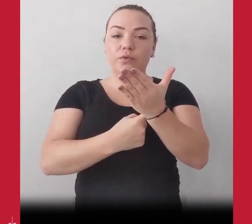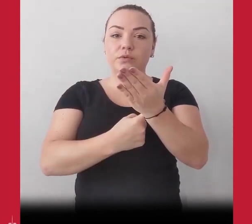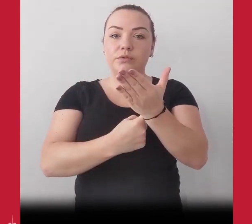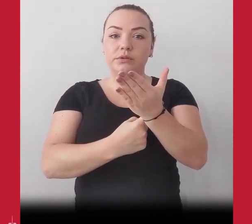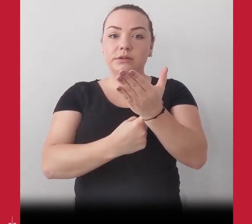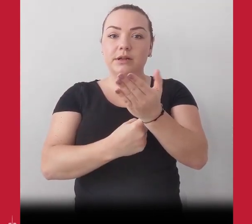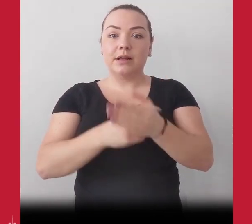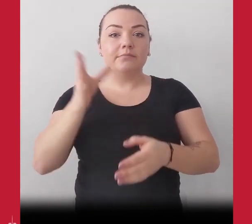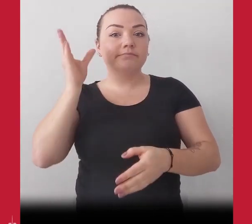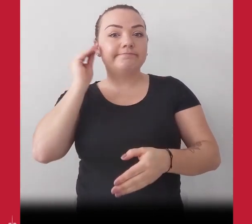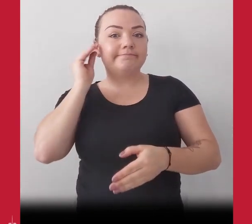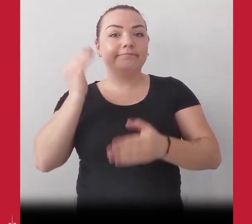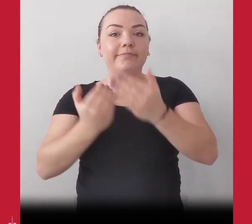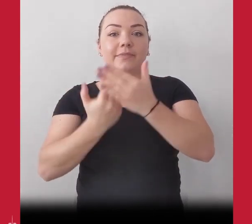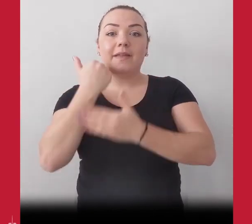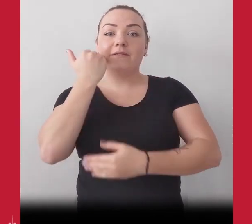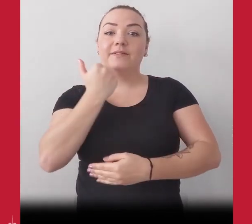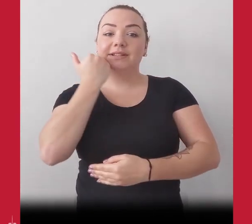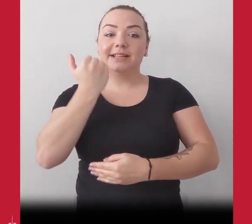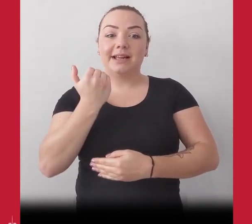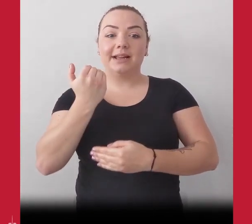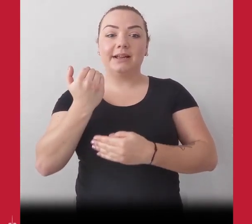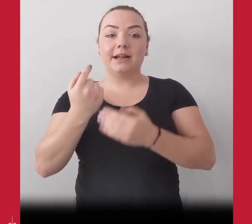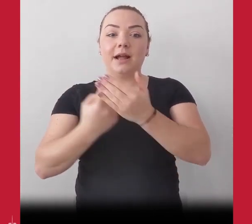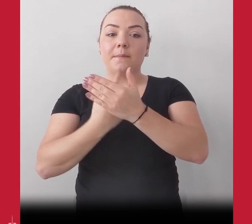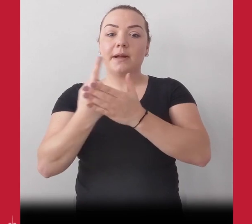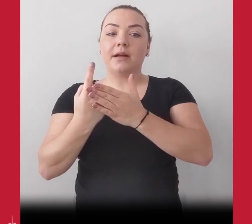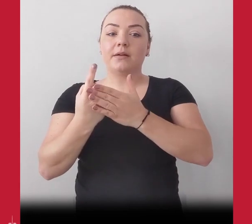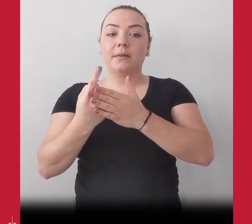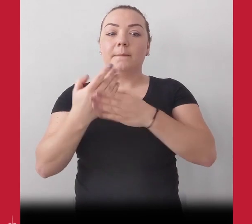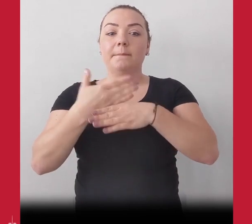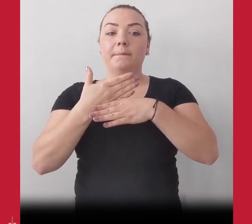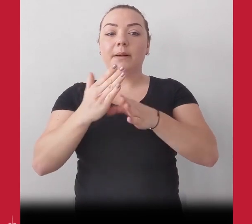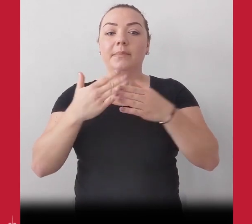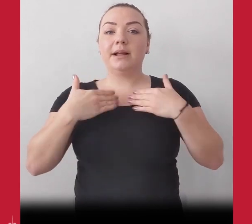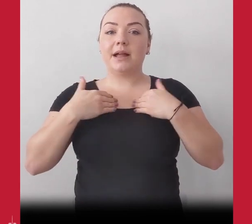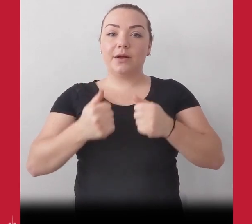to follow the advice being given by Public Health England.